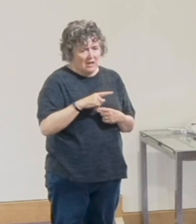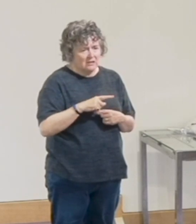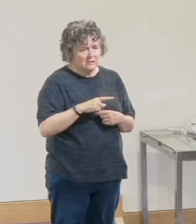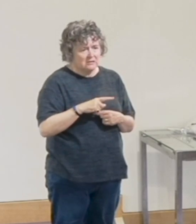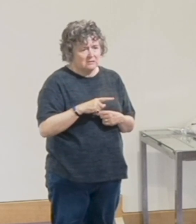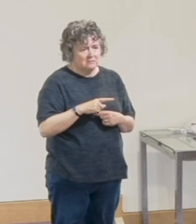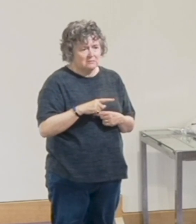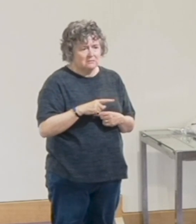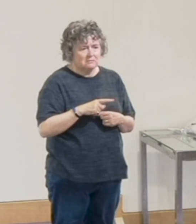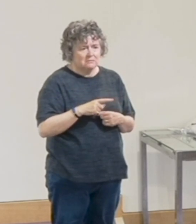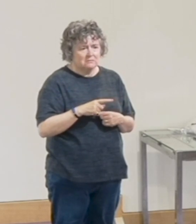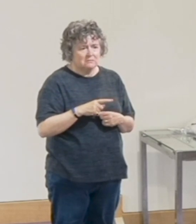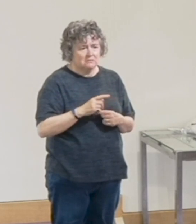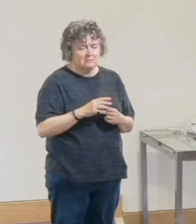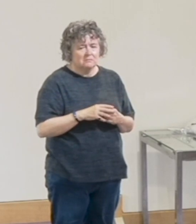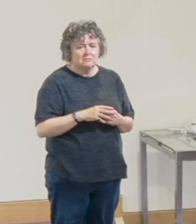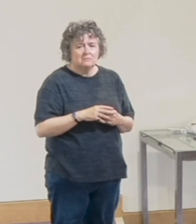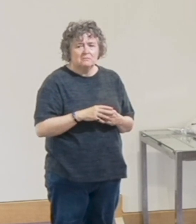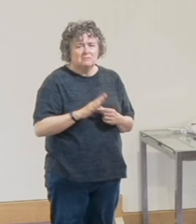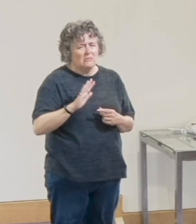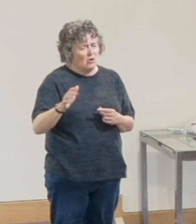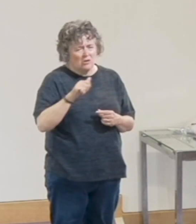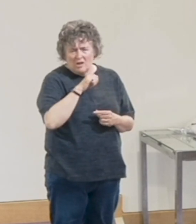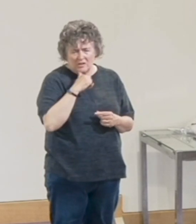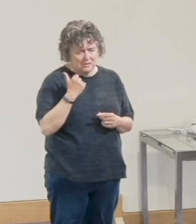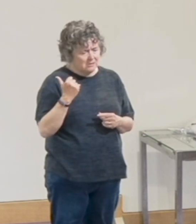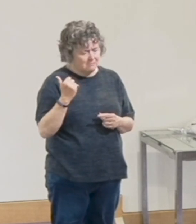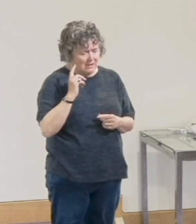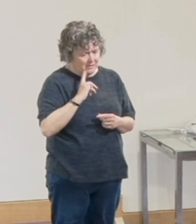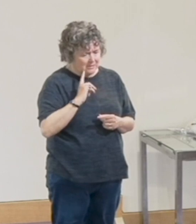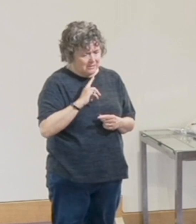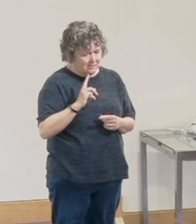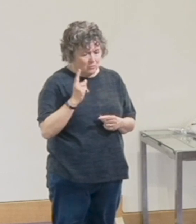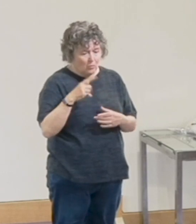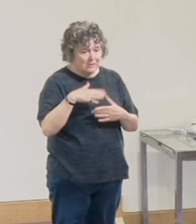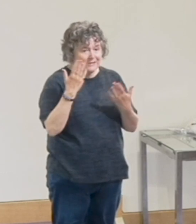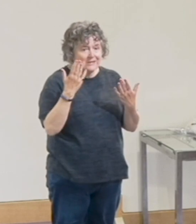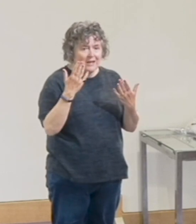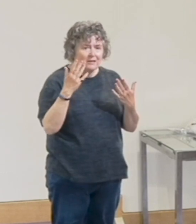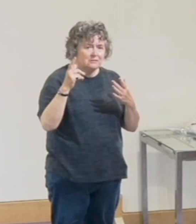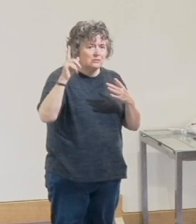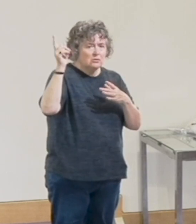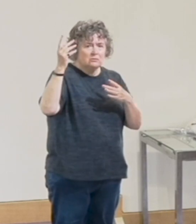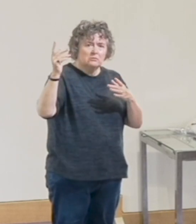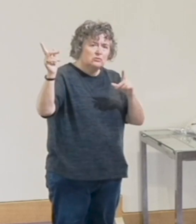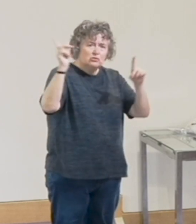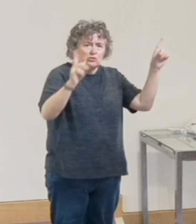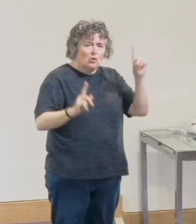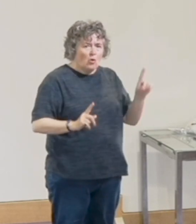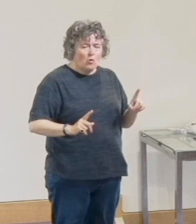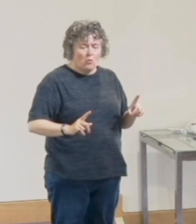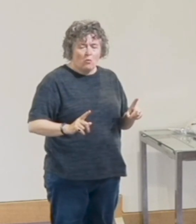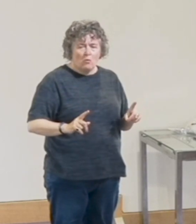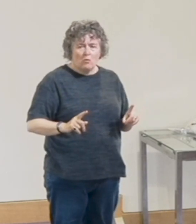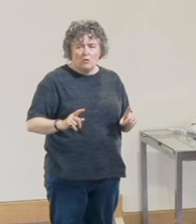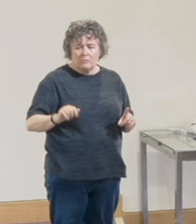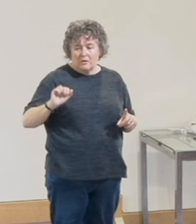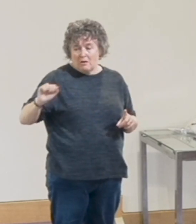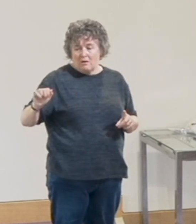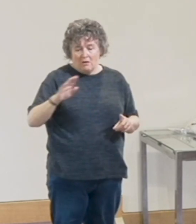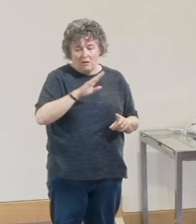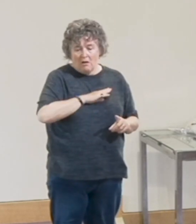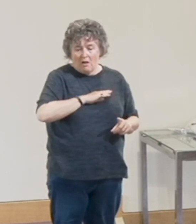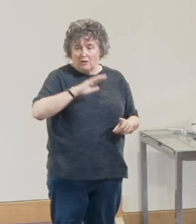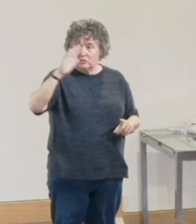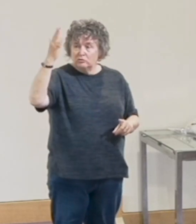the details because it doesn't help, but it wasn't pleasant. And one day there was a terrible storm and several trees in